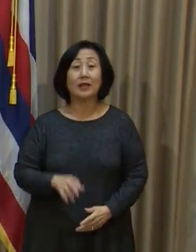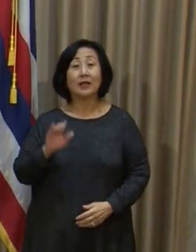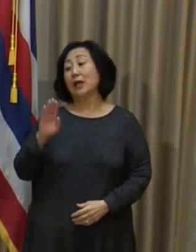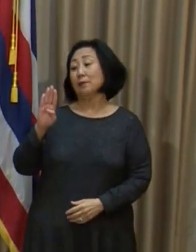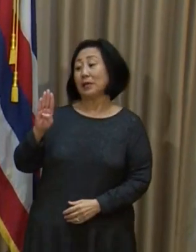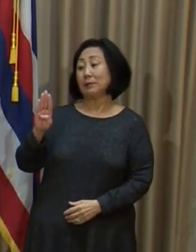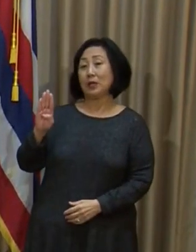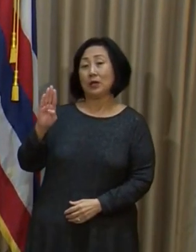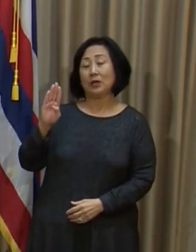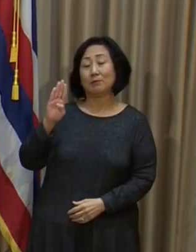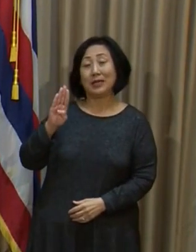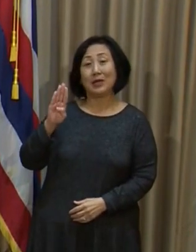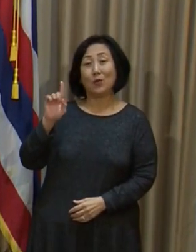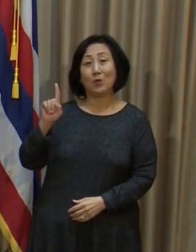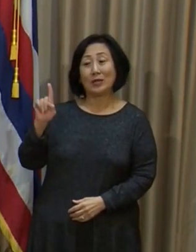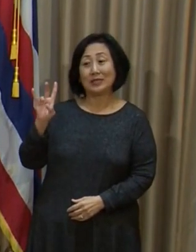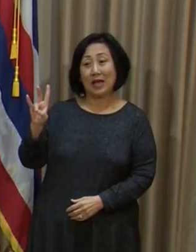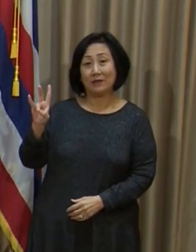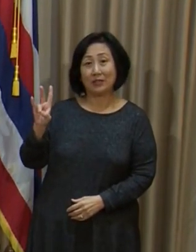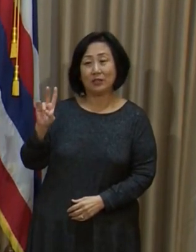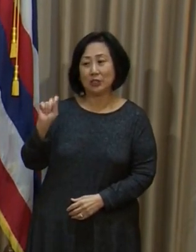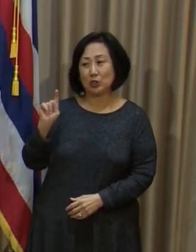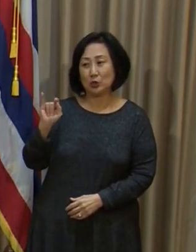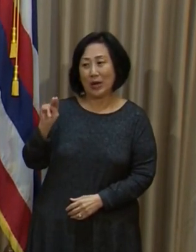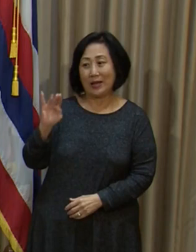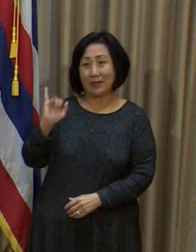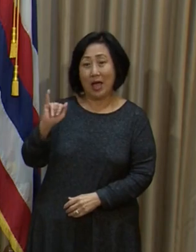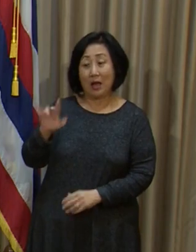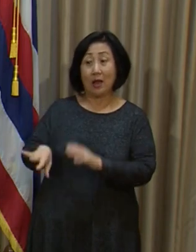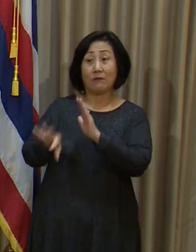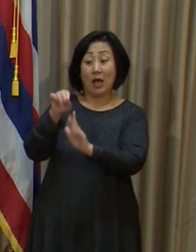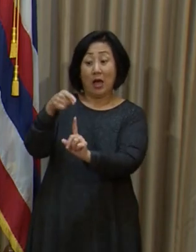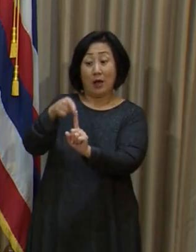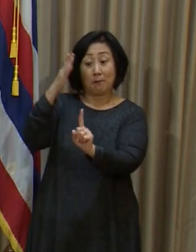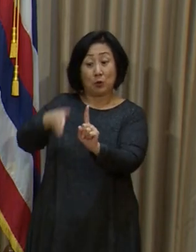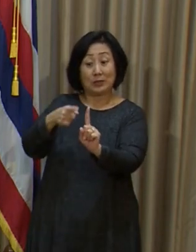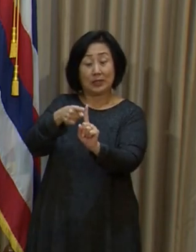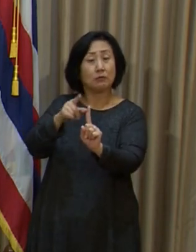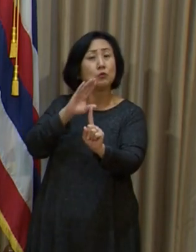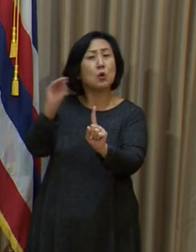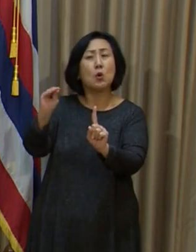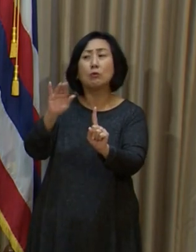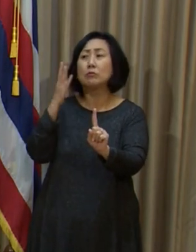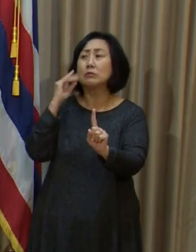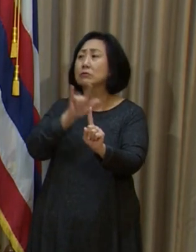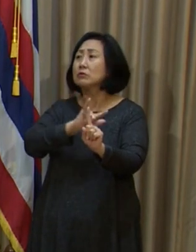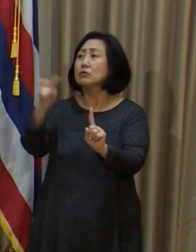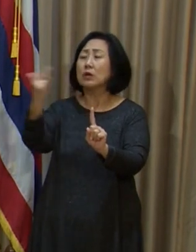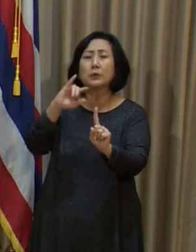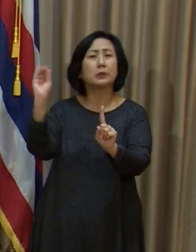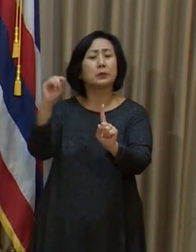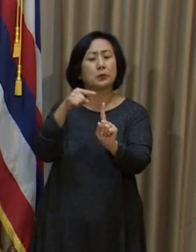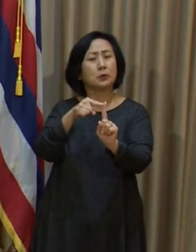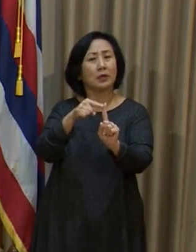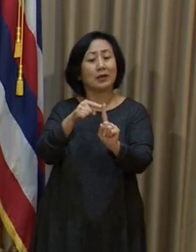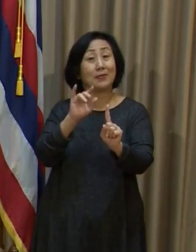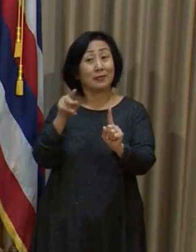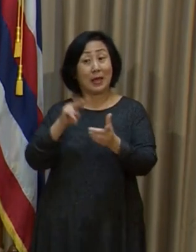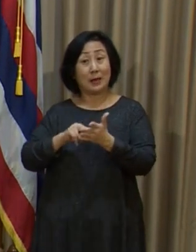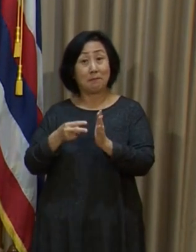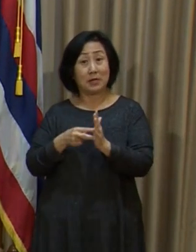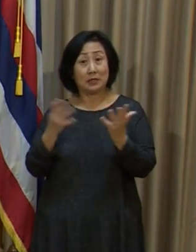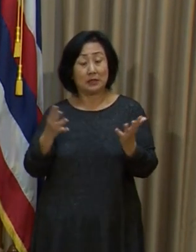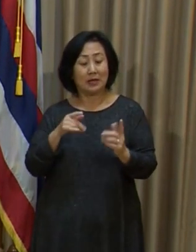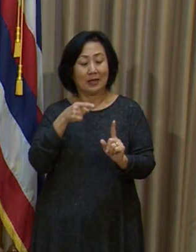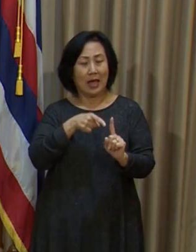The B117 variant strain case that has been identified did not have any history of travel. So that indicates that,